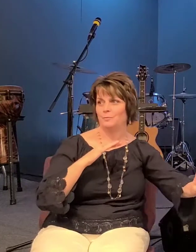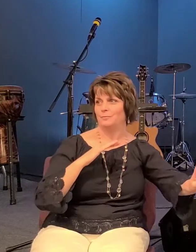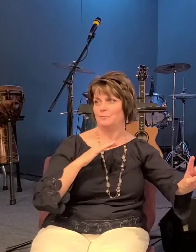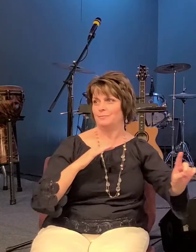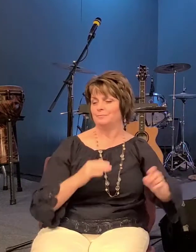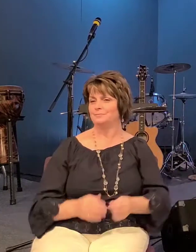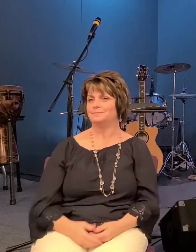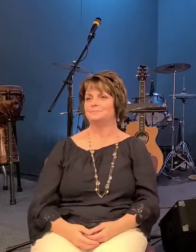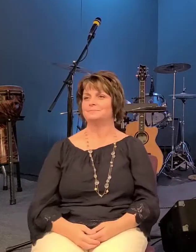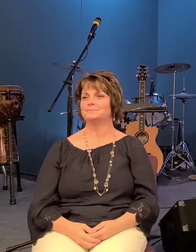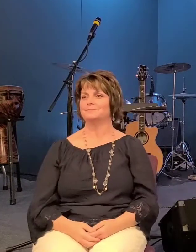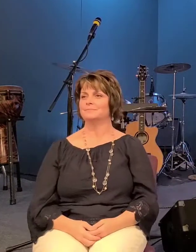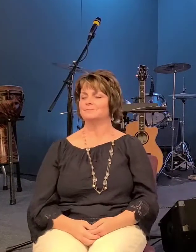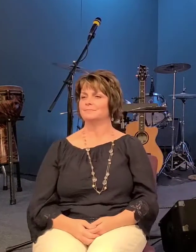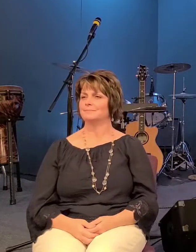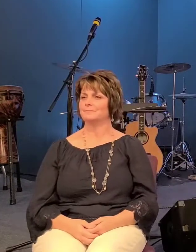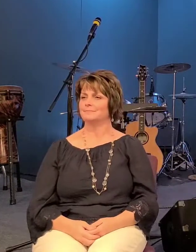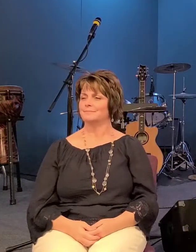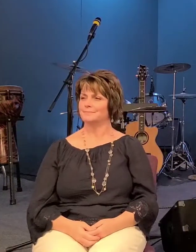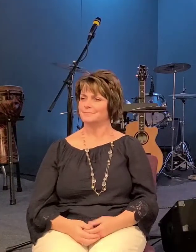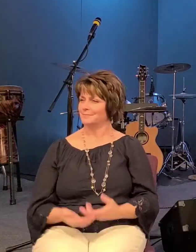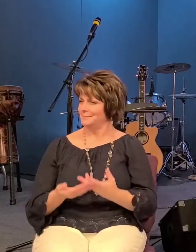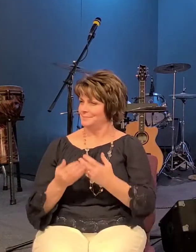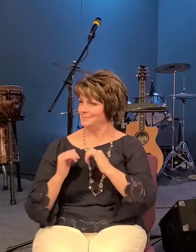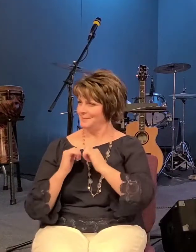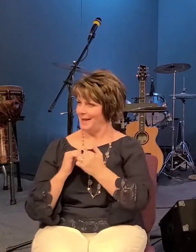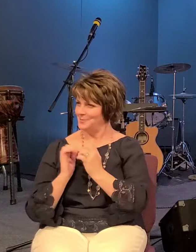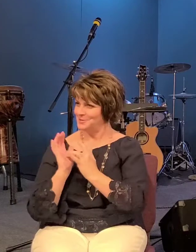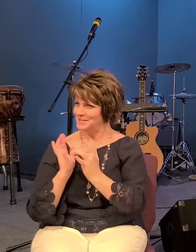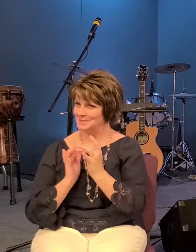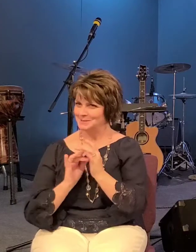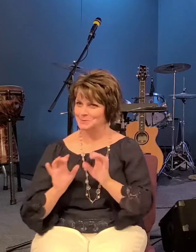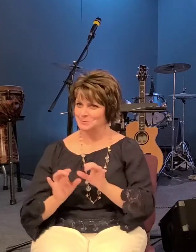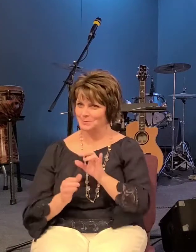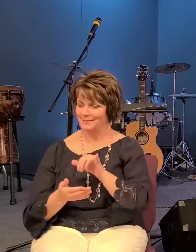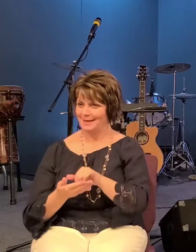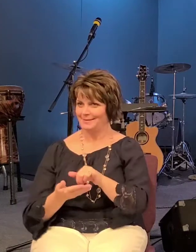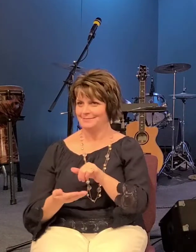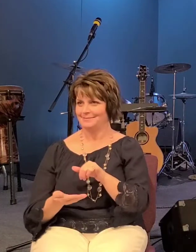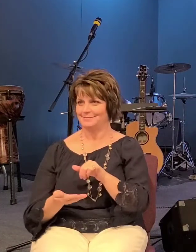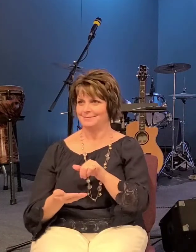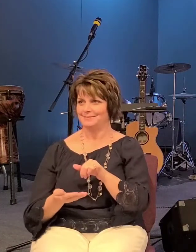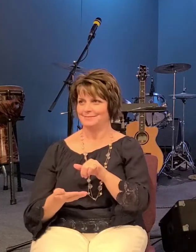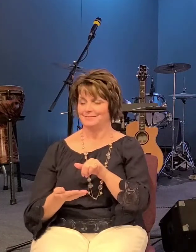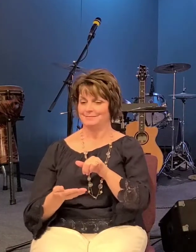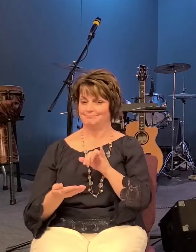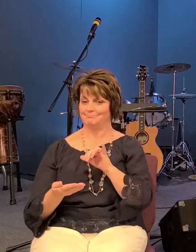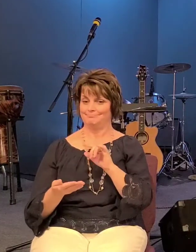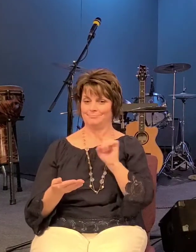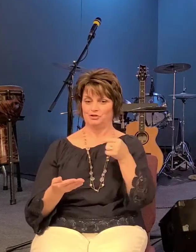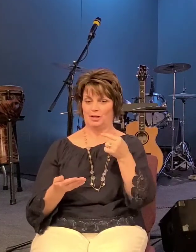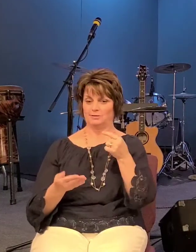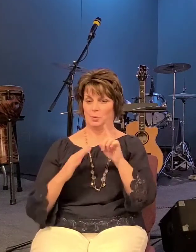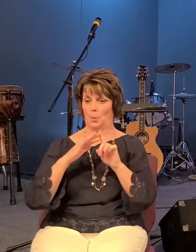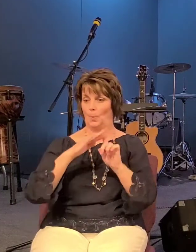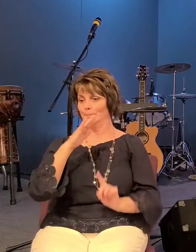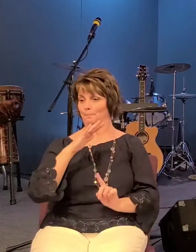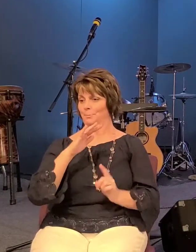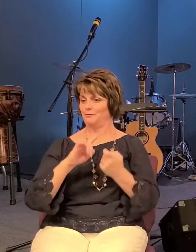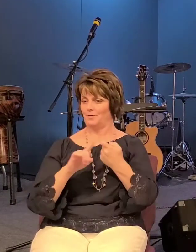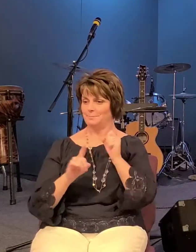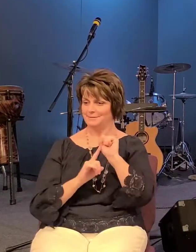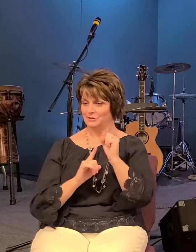how how is he able to do that somehow he's able to just pull himself out of a situation